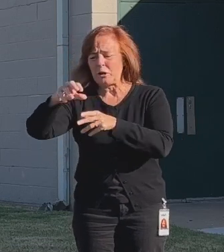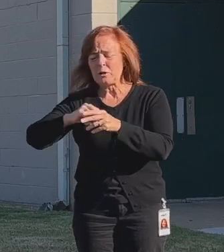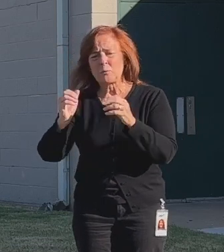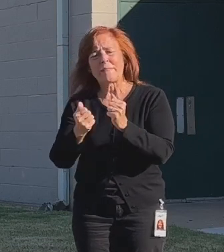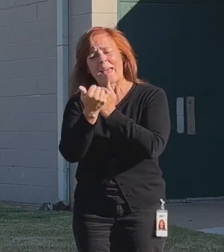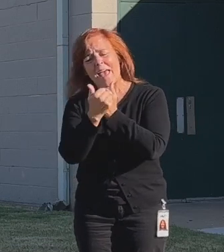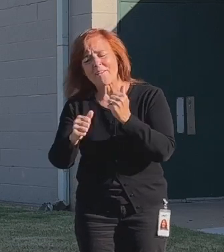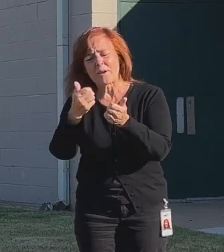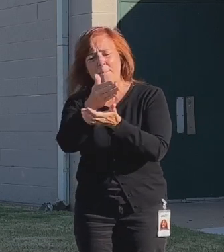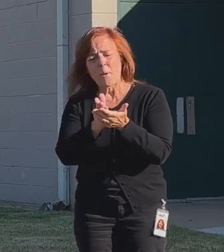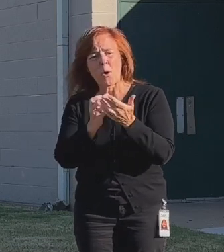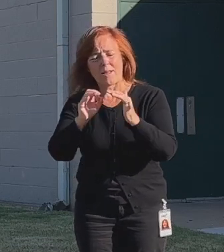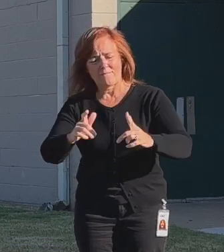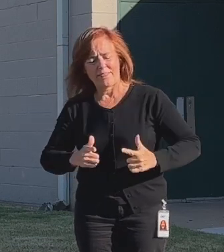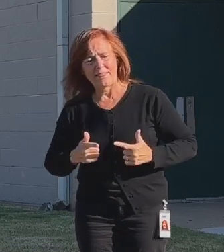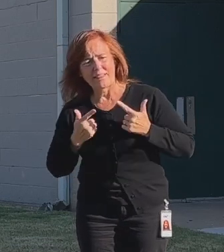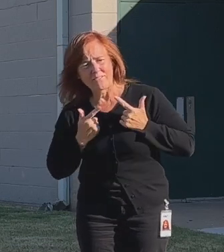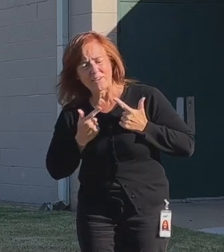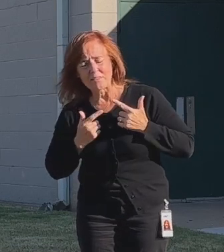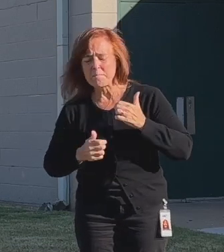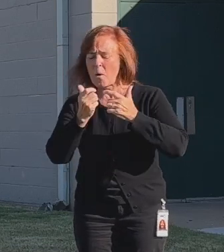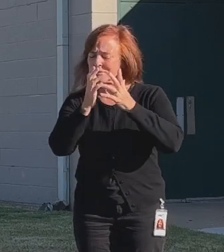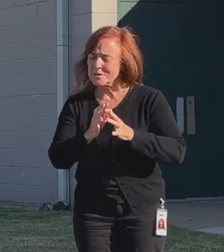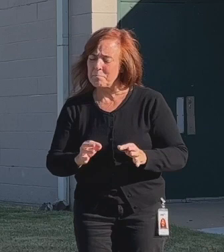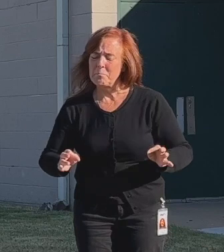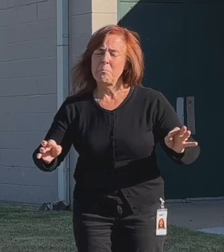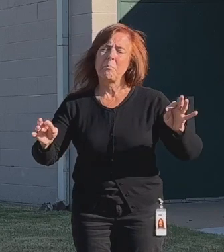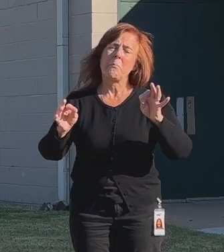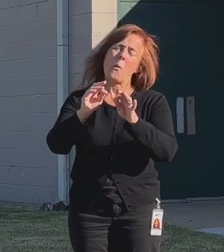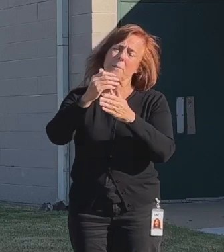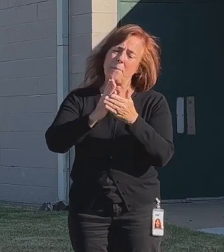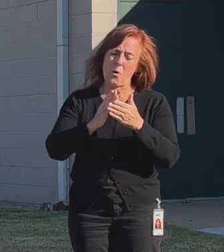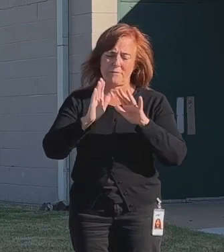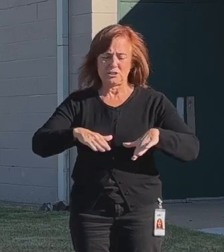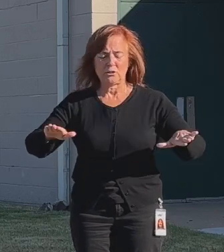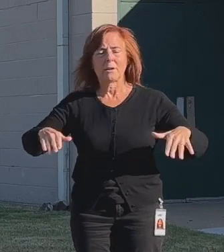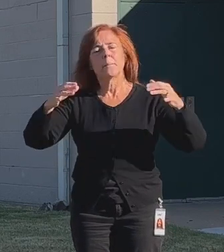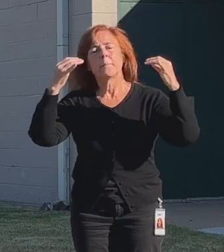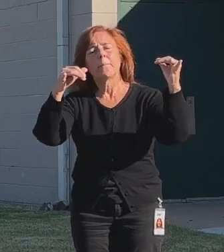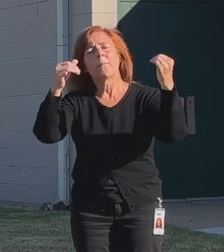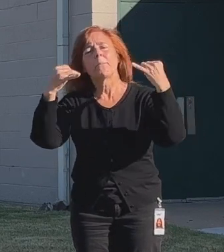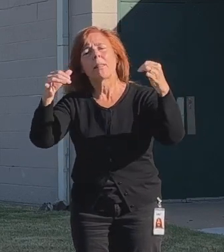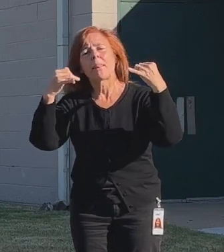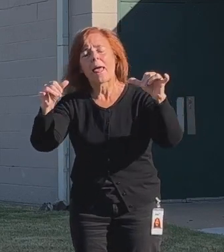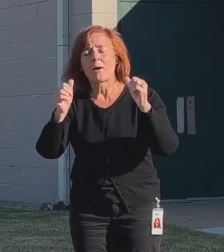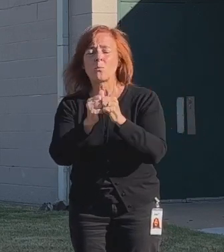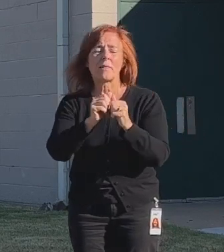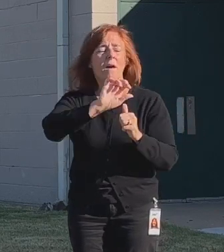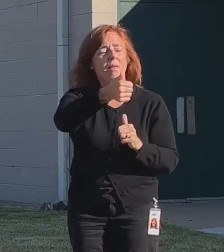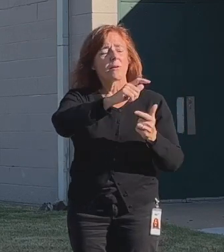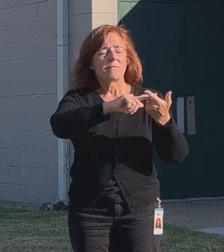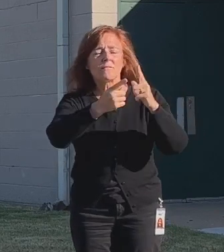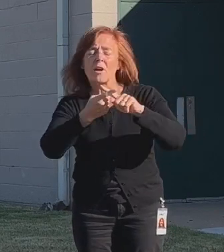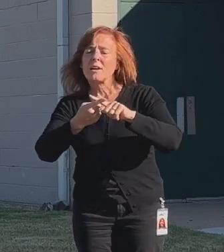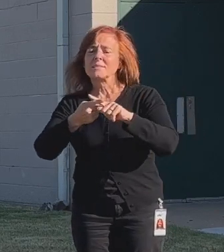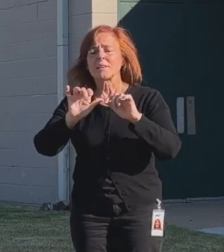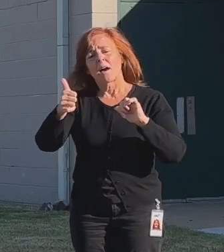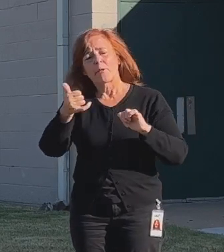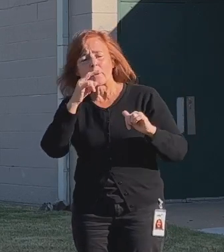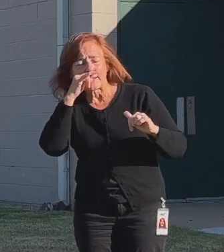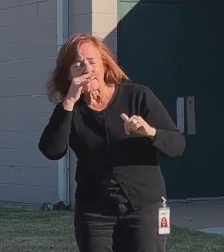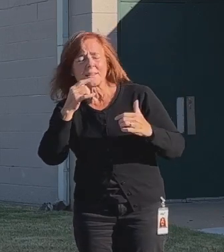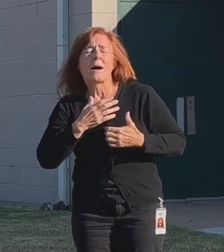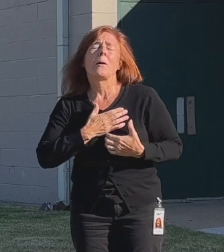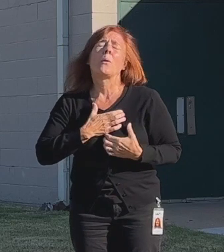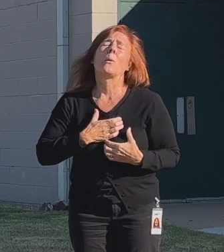every aspect of living. And one of the most crucial parts of being a child is play and peer to peer interaction. I'm desperate